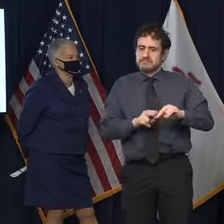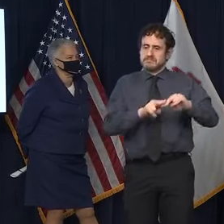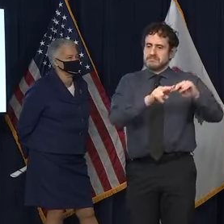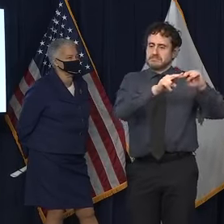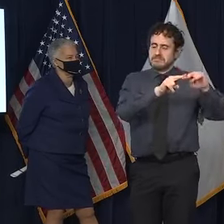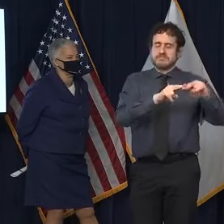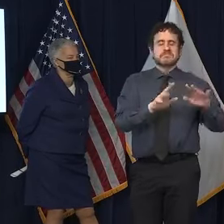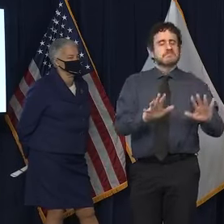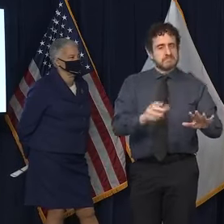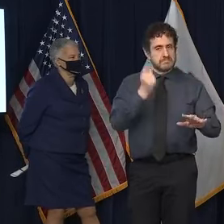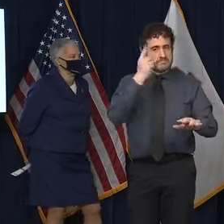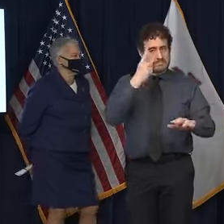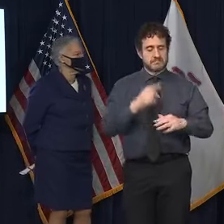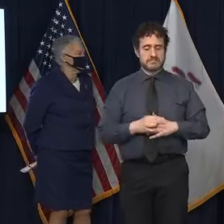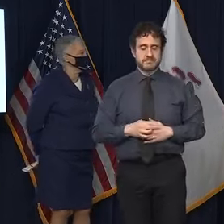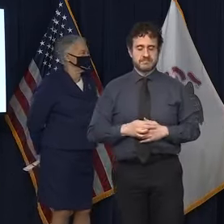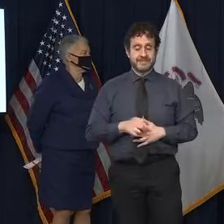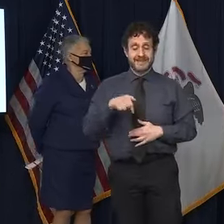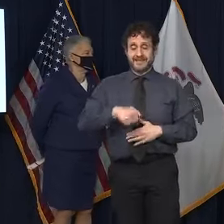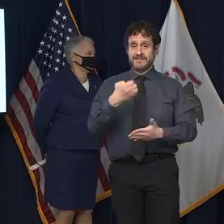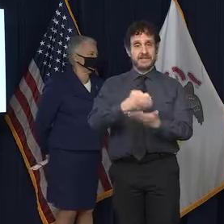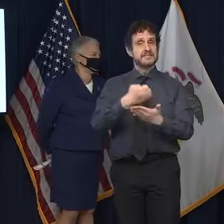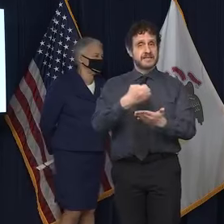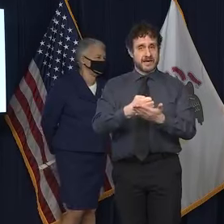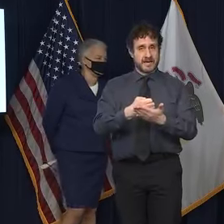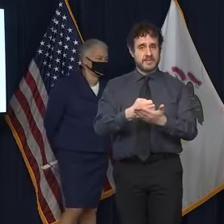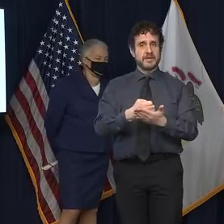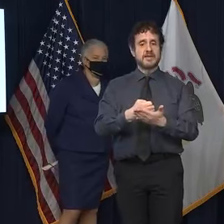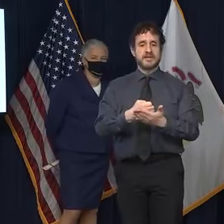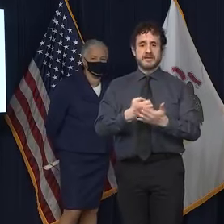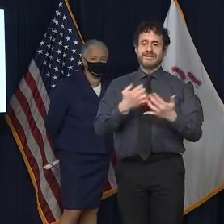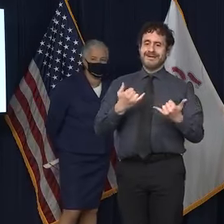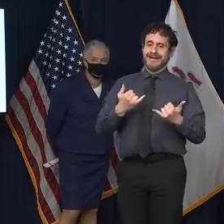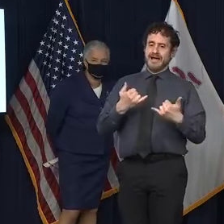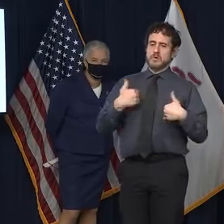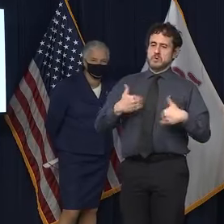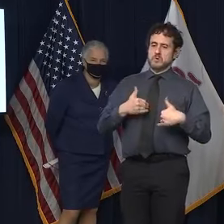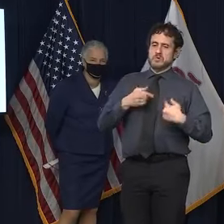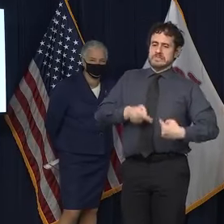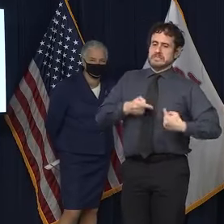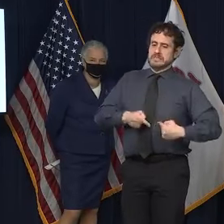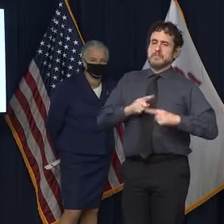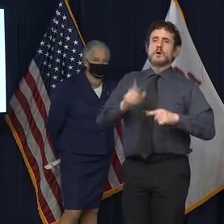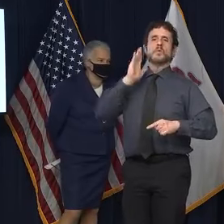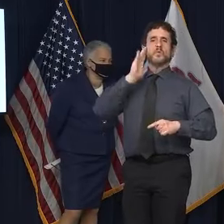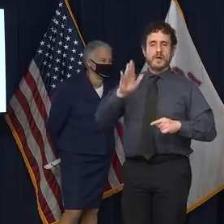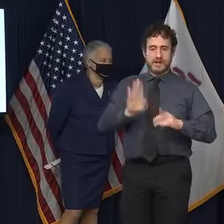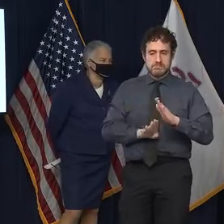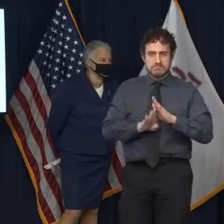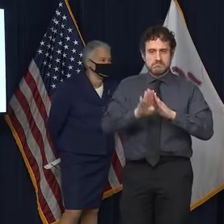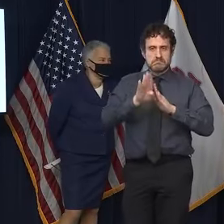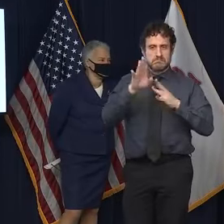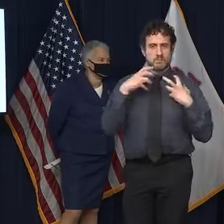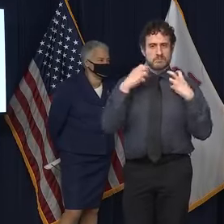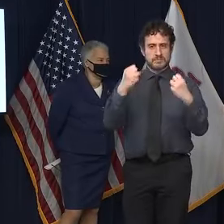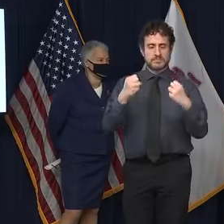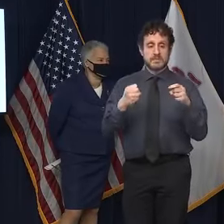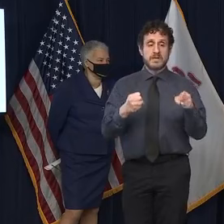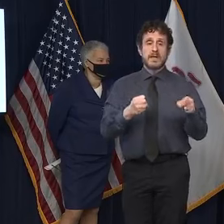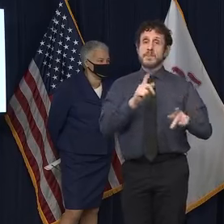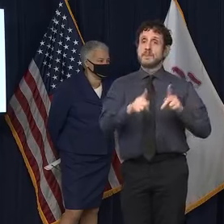So, look, we're going to, this economy is going to recover, and we want particularly people who are working at the lowest wages